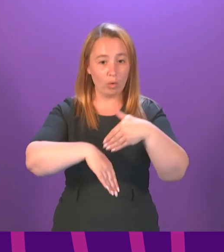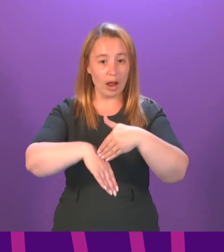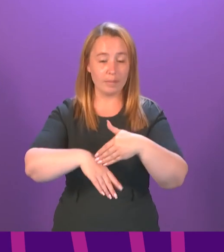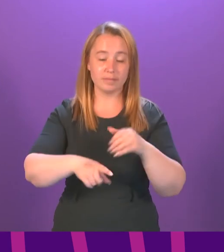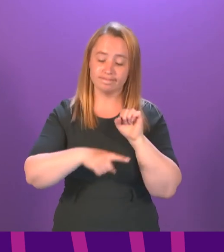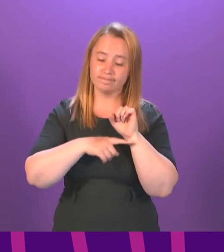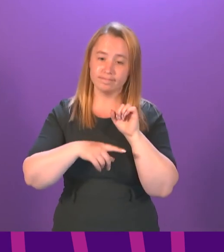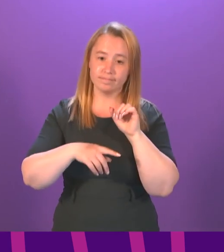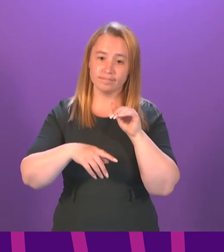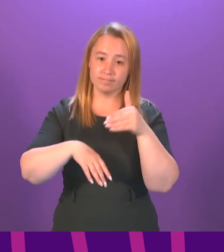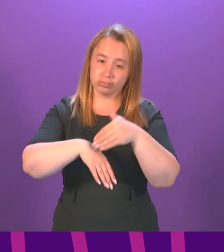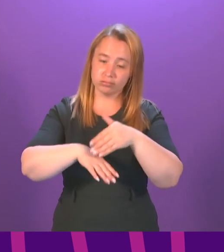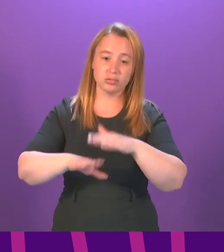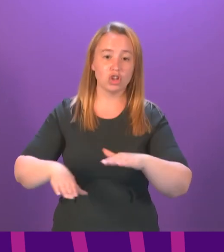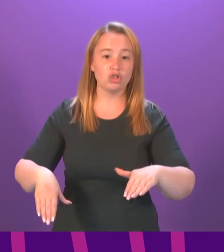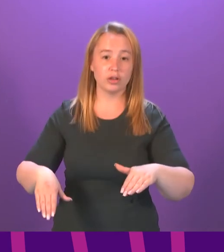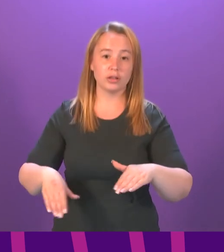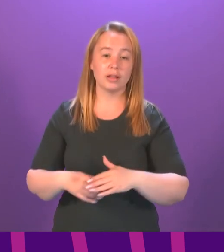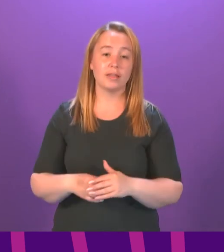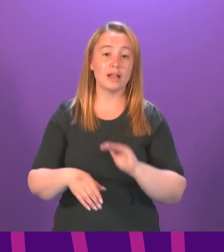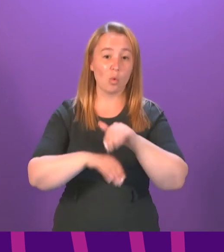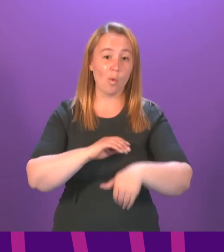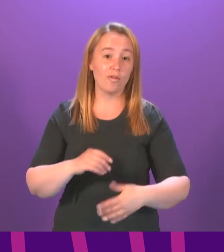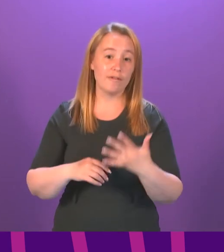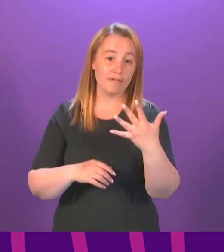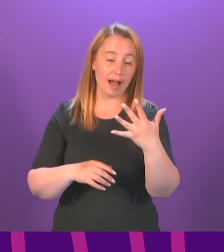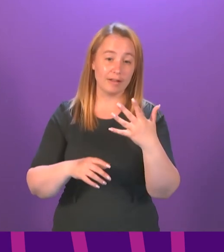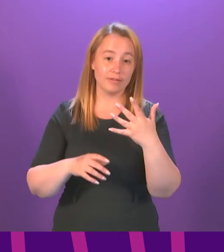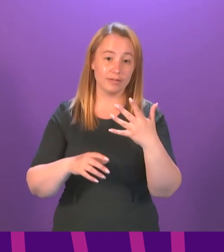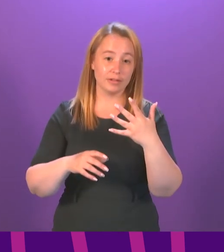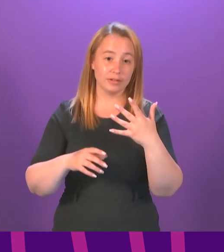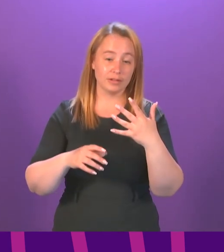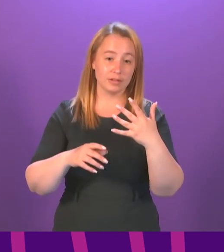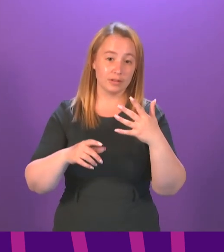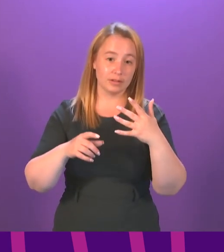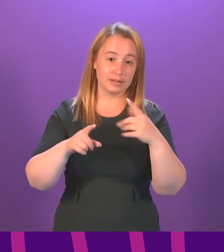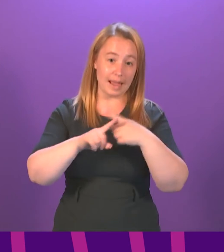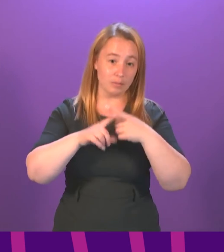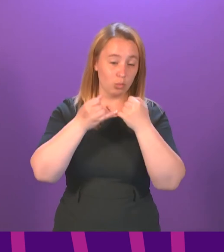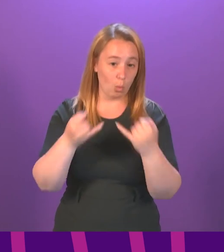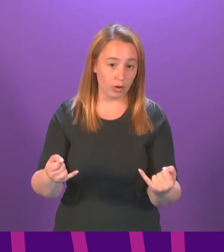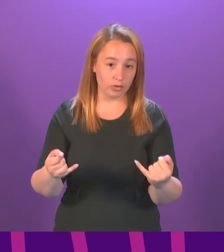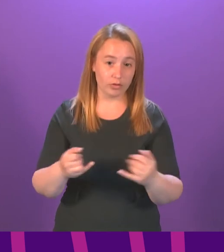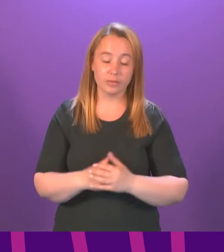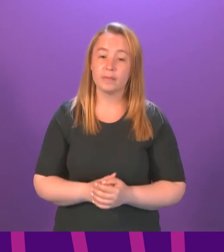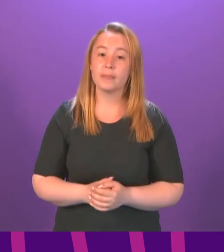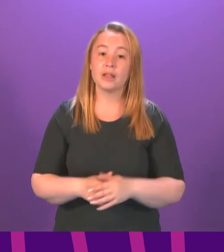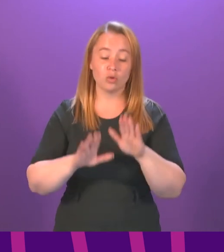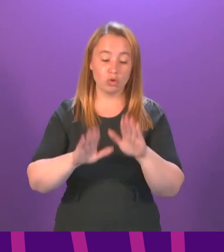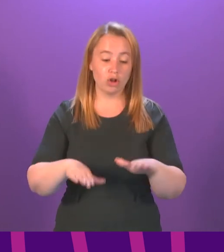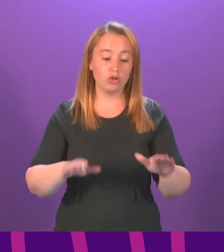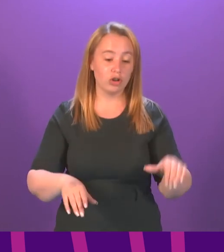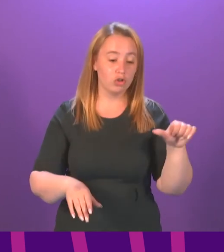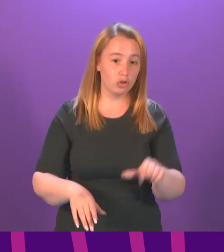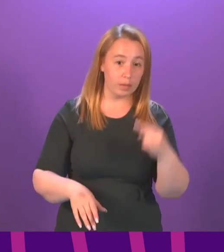greater on the five-year average, which is concerning, and police officers have warned that parents should be particularly vigilant when it comes to apps like